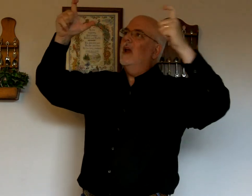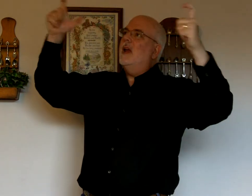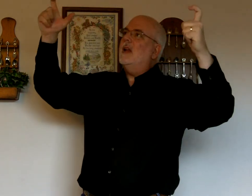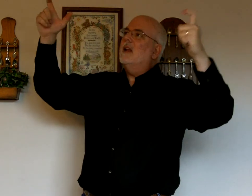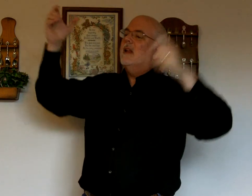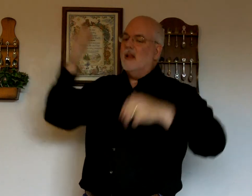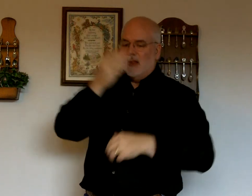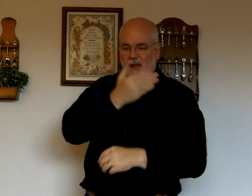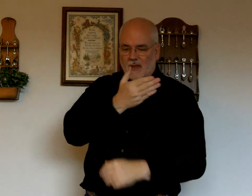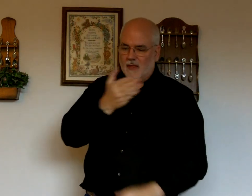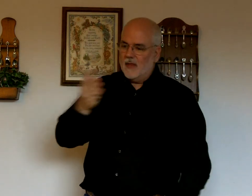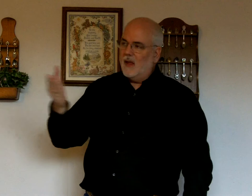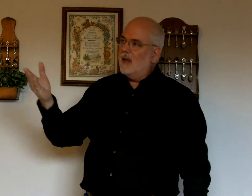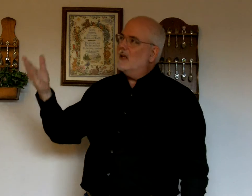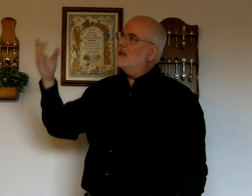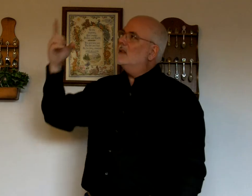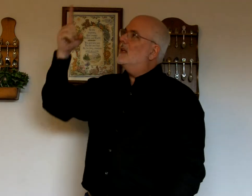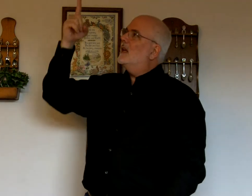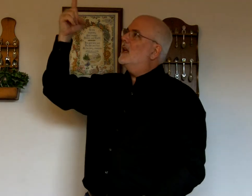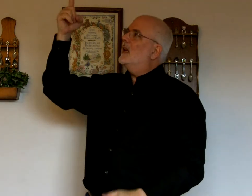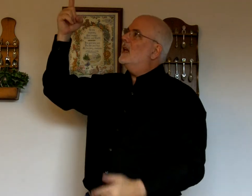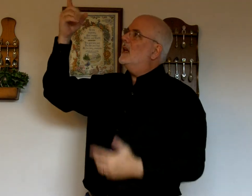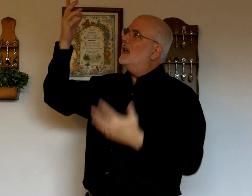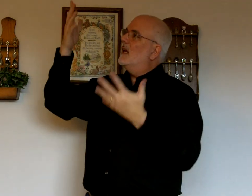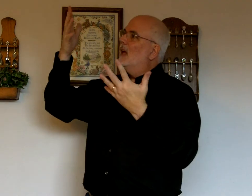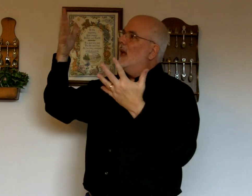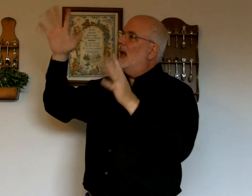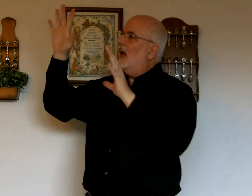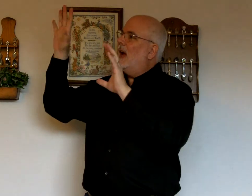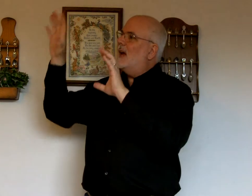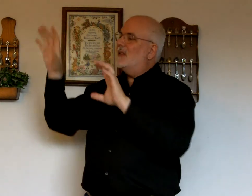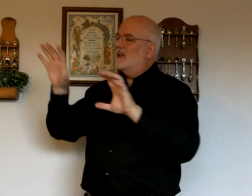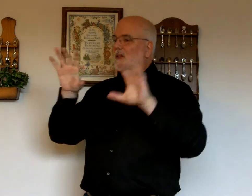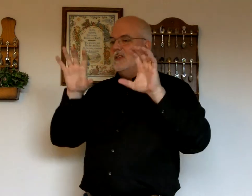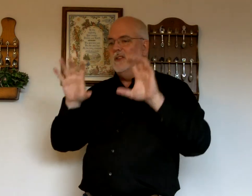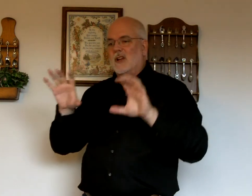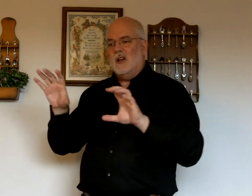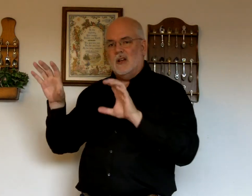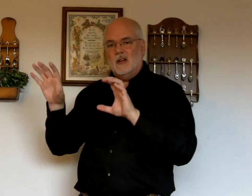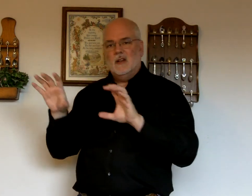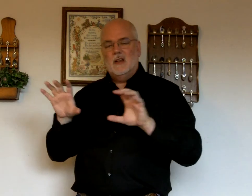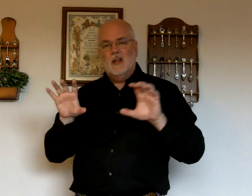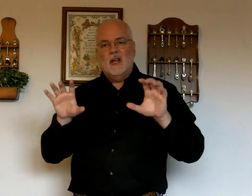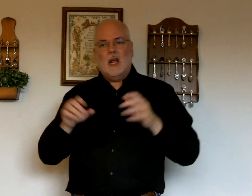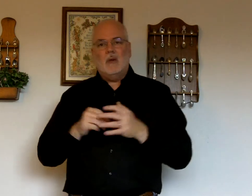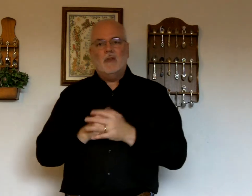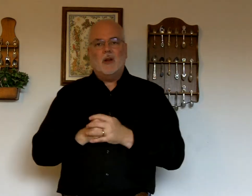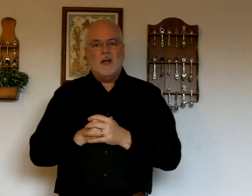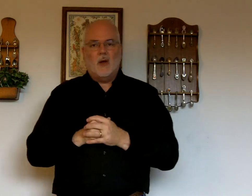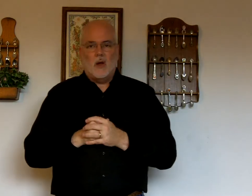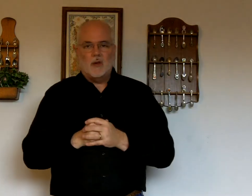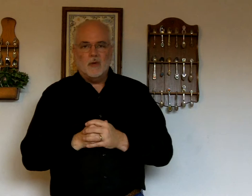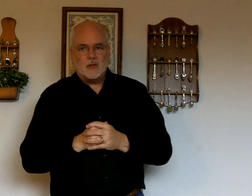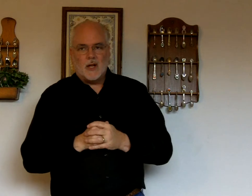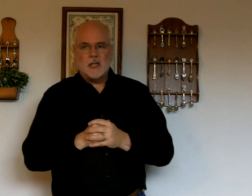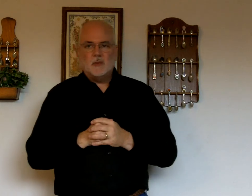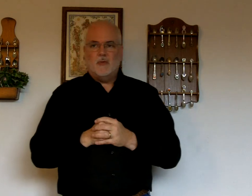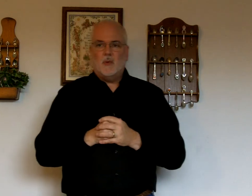Great things he hath done. You know he did all of those signs before.